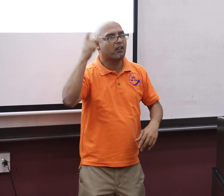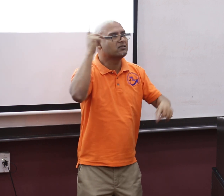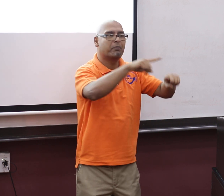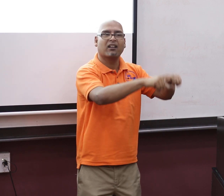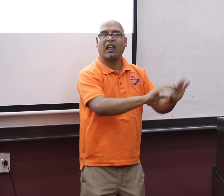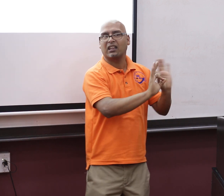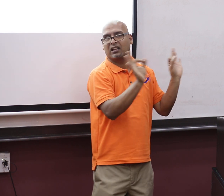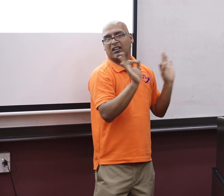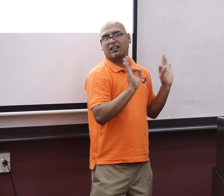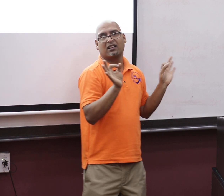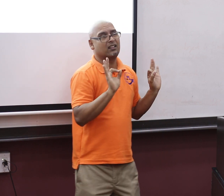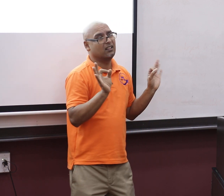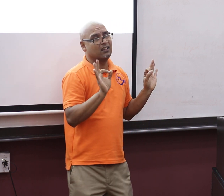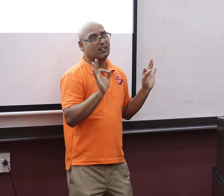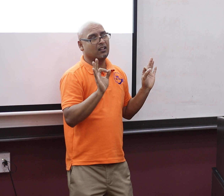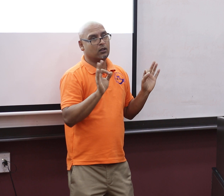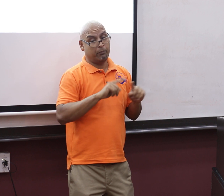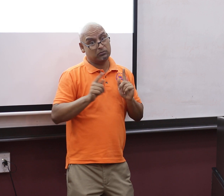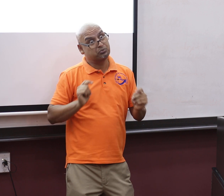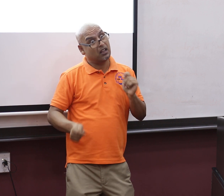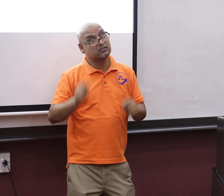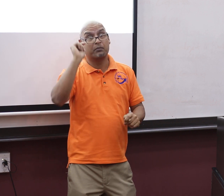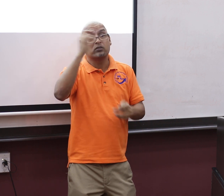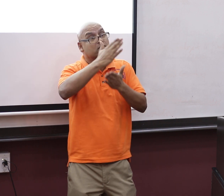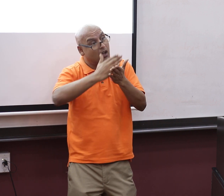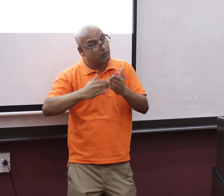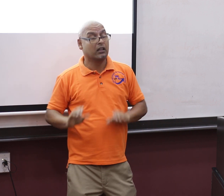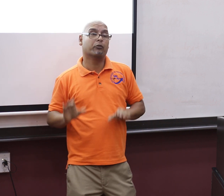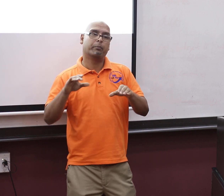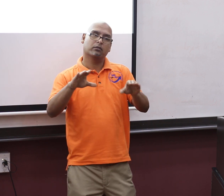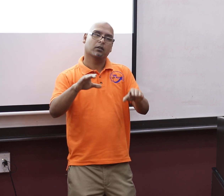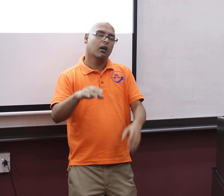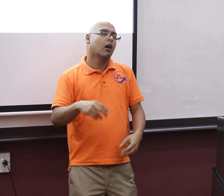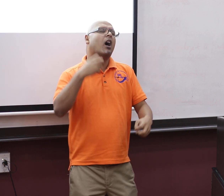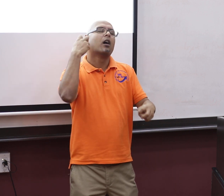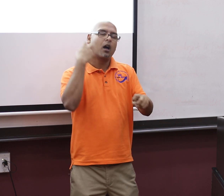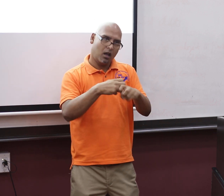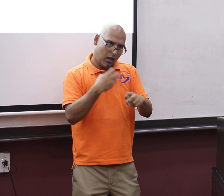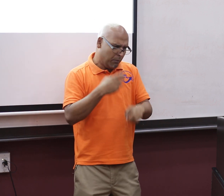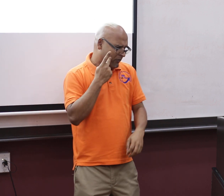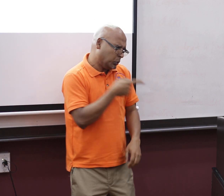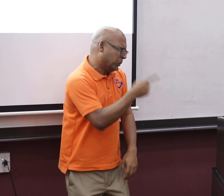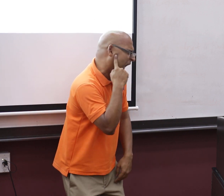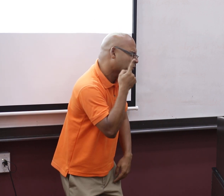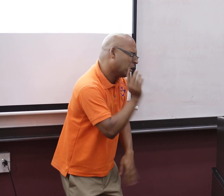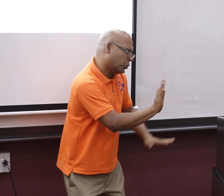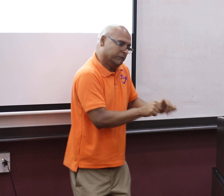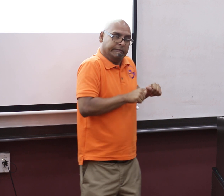Deaf people can do all of those things. They can go on vacations just like other people. But in Tremendous Bagos sometimes, in the Caribbean, it's hard for